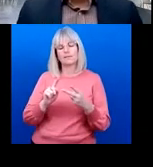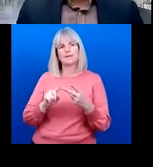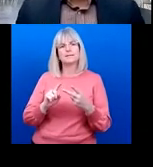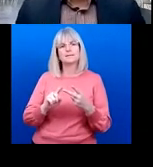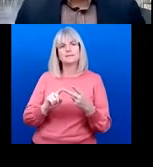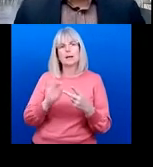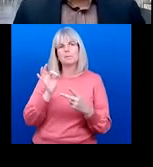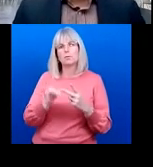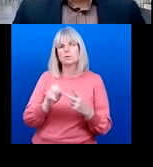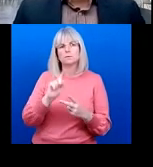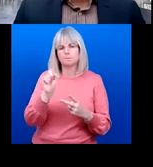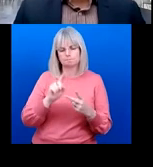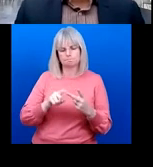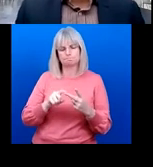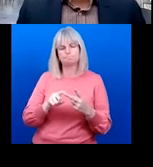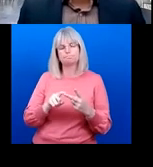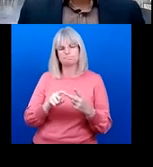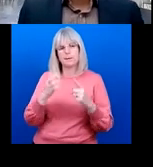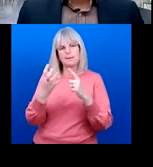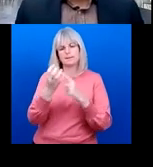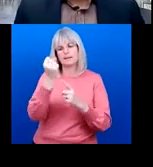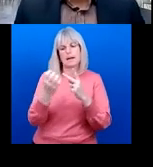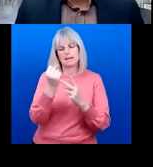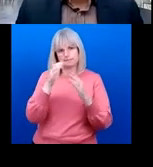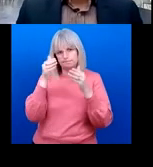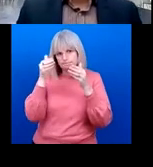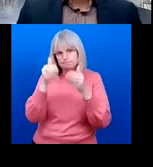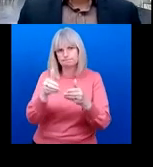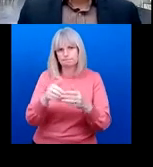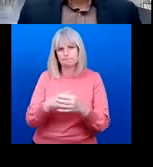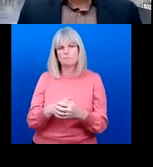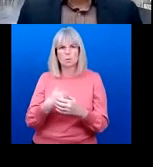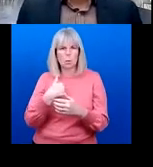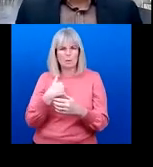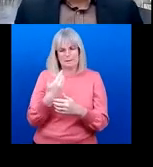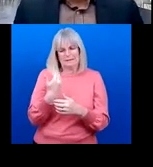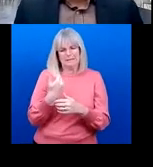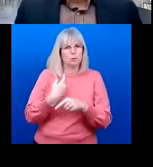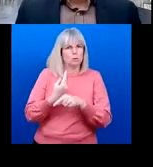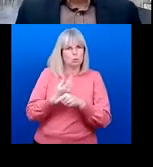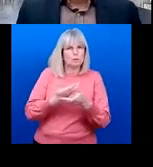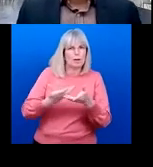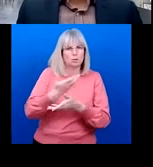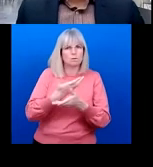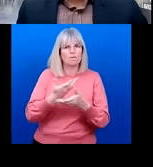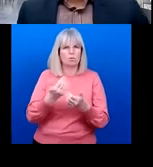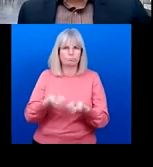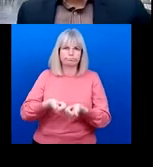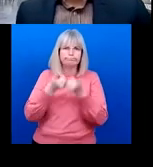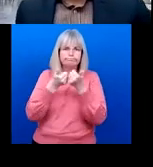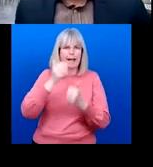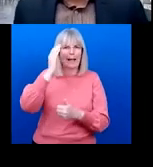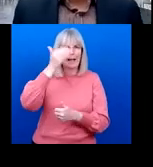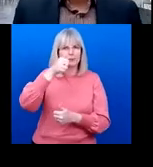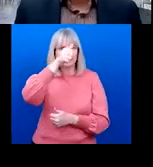looking at the targets themselves and we we've we've touched on this earlier for effective coverage of cataract surgery. Alakos target